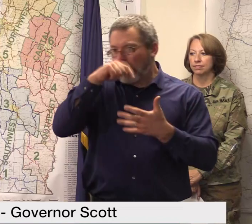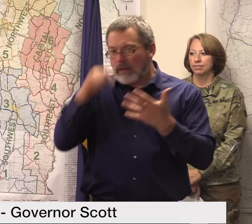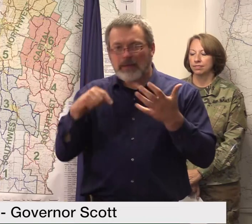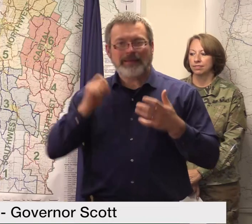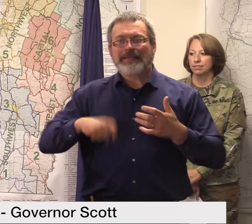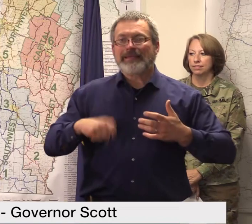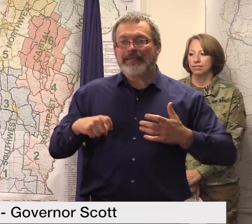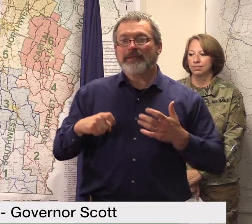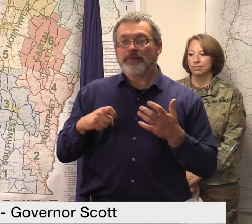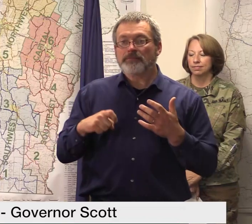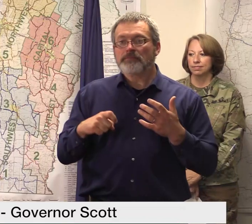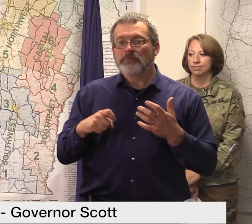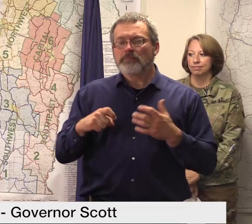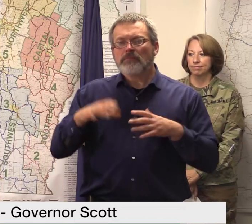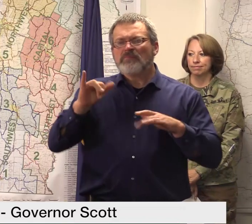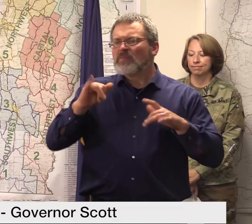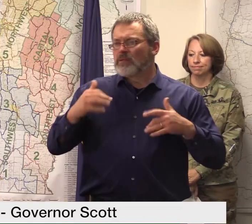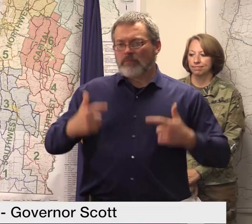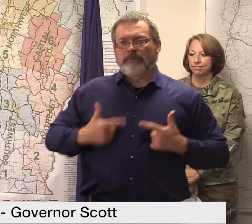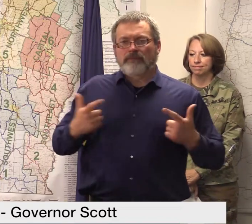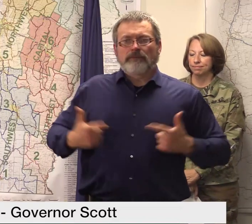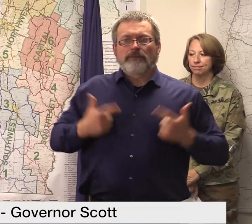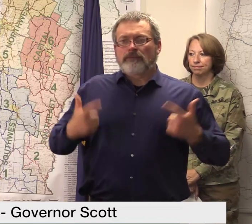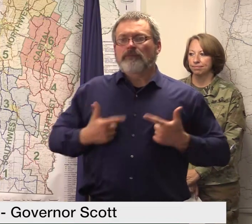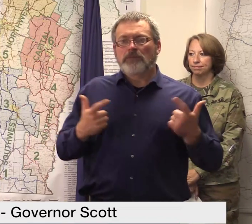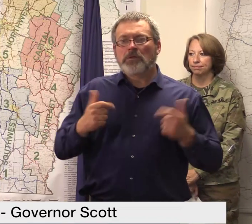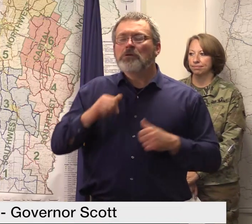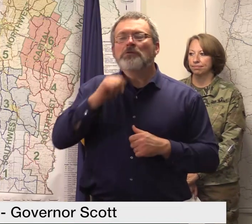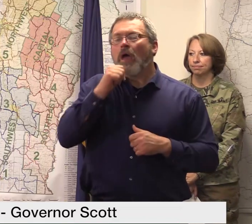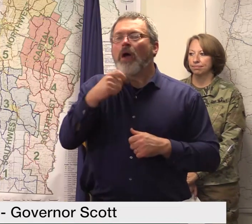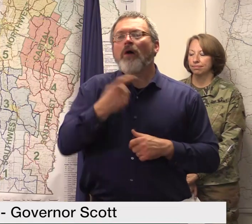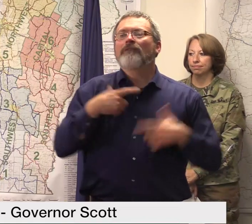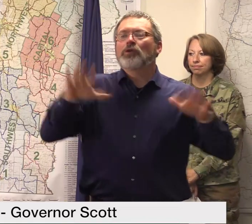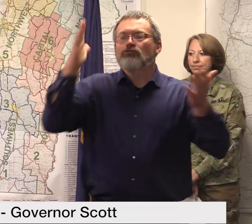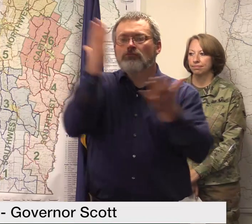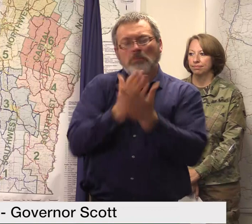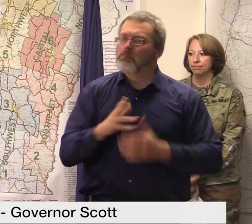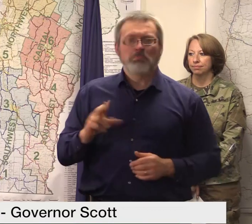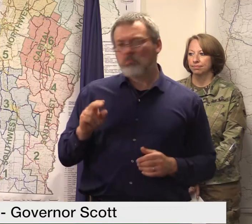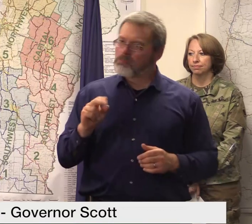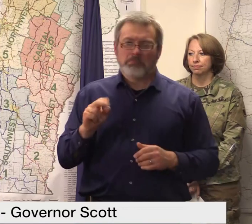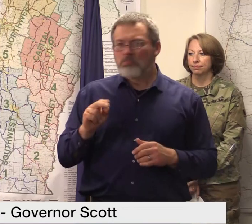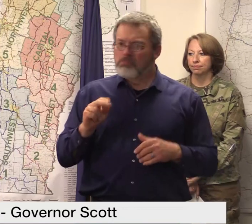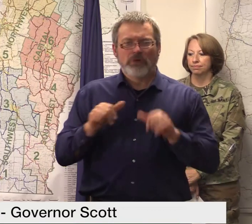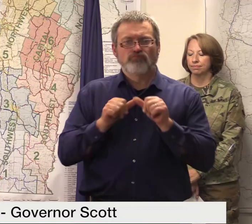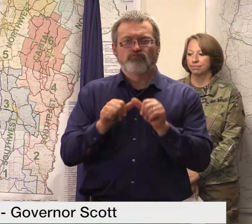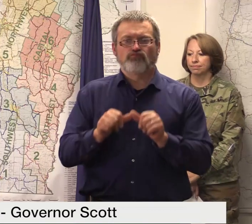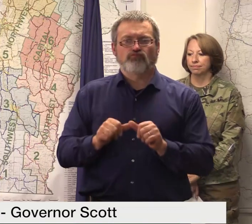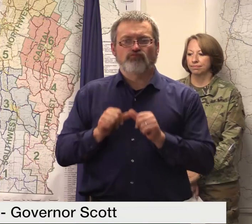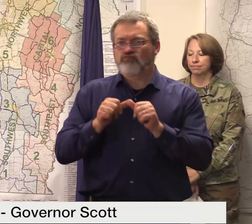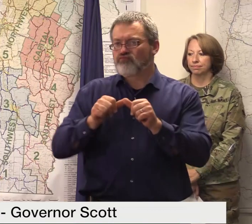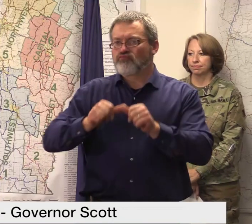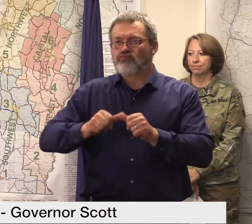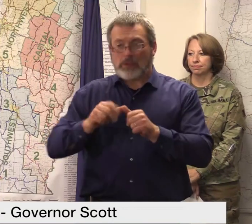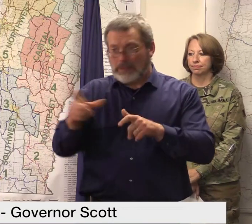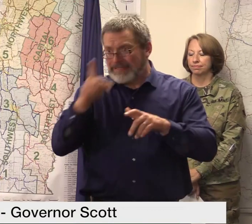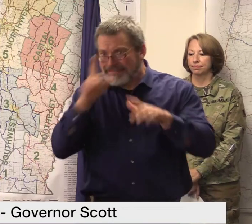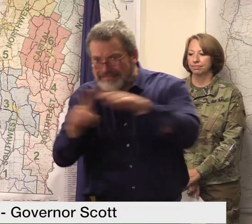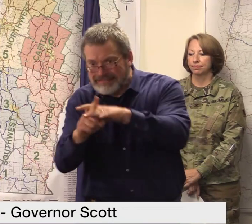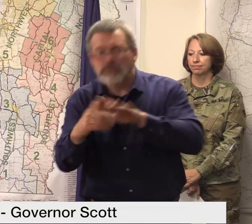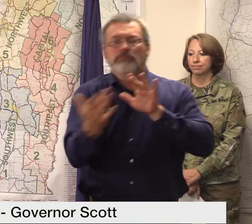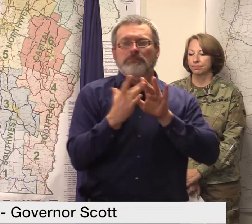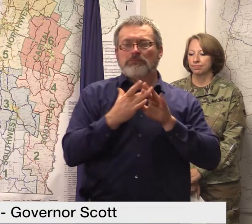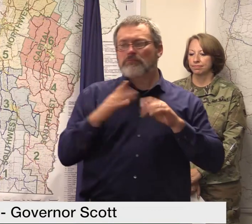needs are dynamic local EMDs can reach out to the SEOC 24 hours a day 7 7 days a week